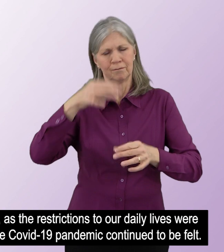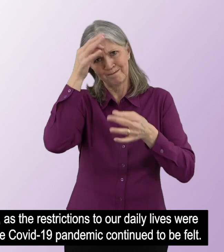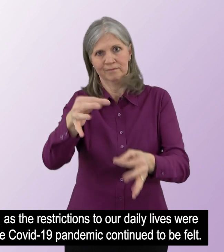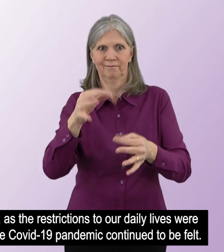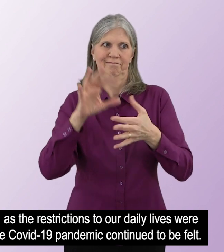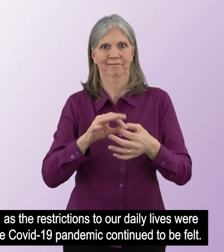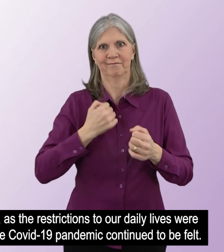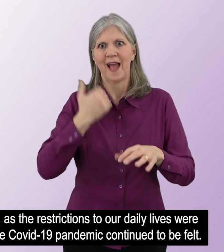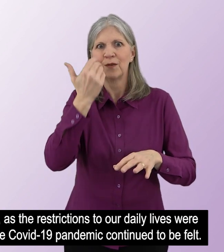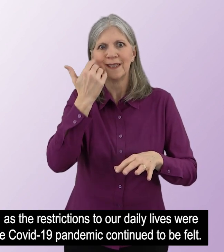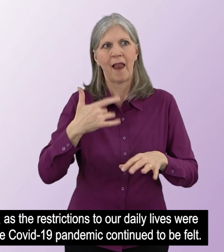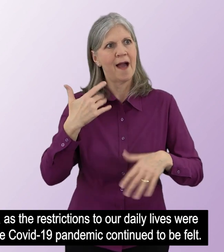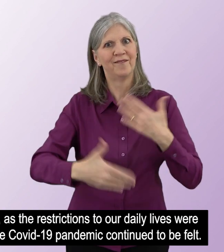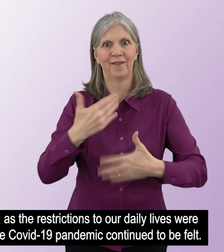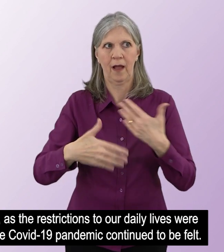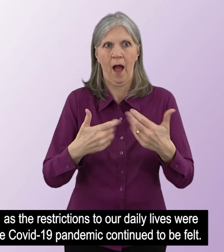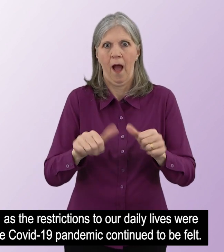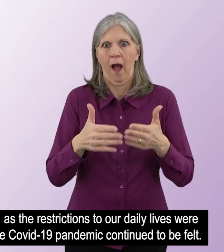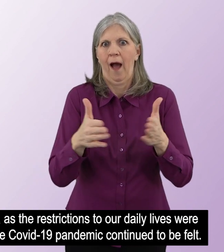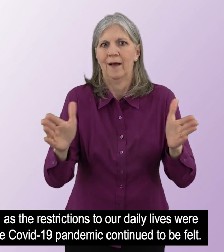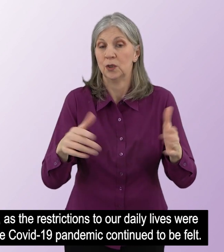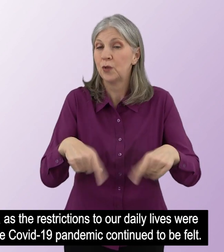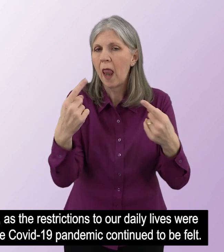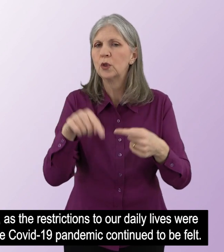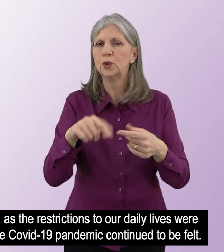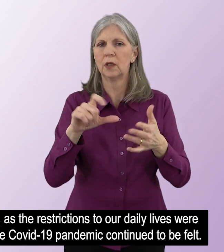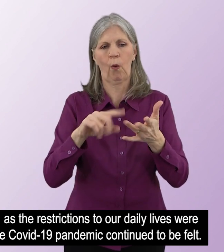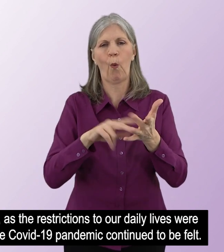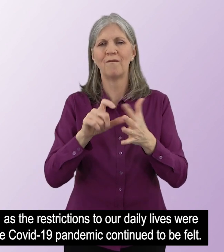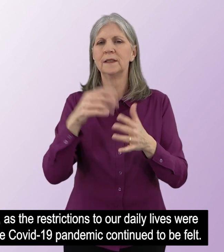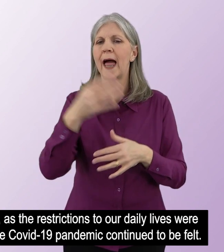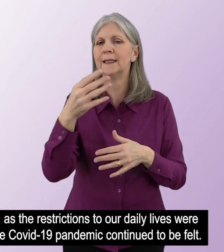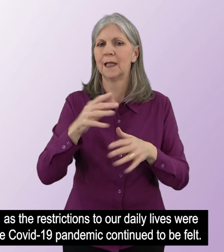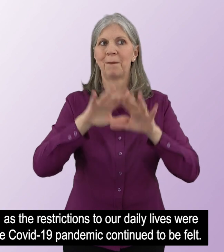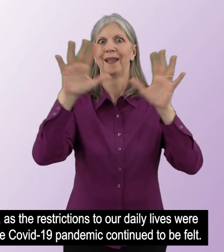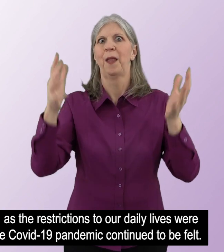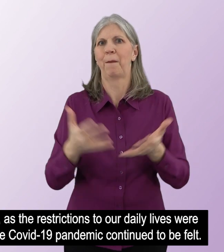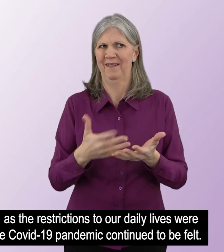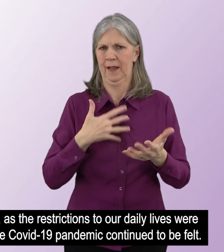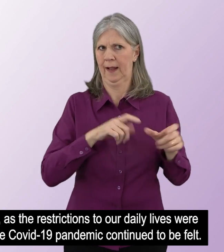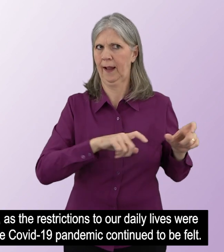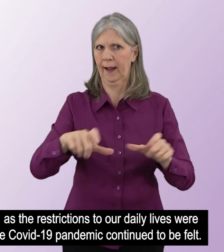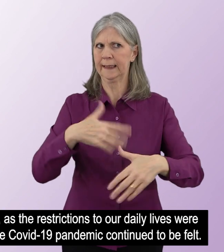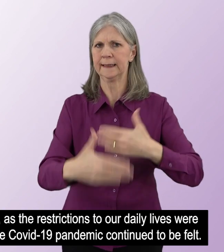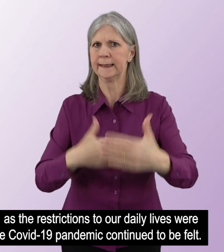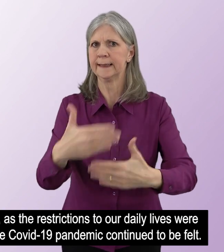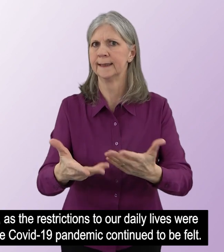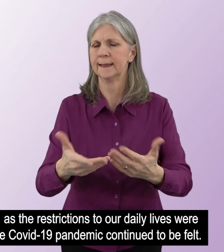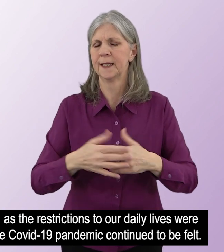This was a year in which, as the restrictions to our daily lives were lifted, the challenges of the COVID-19 pandemic